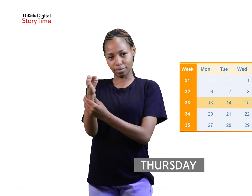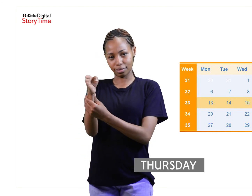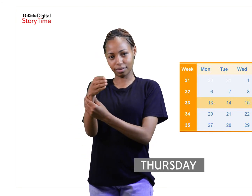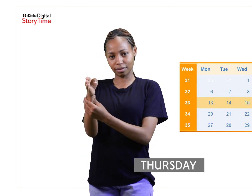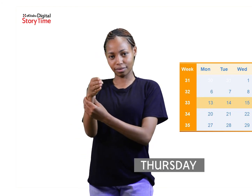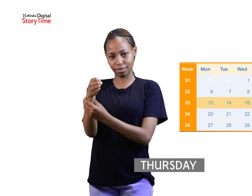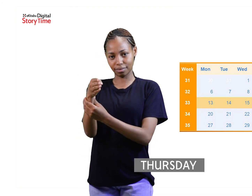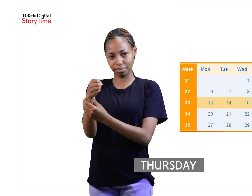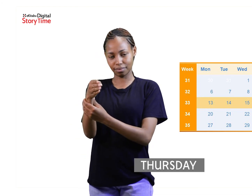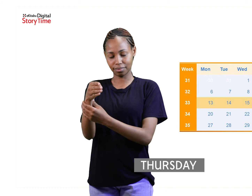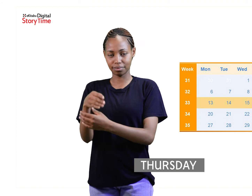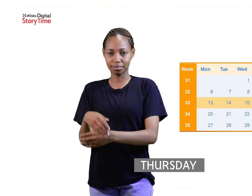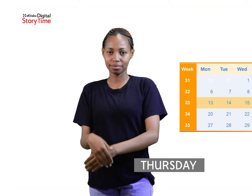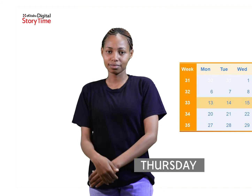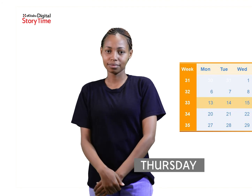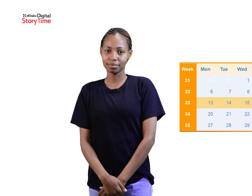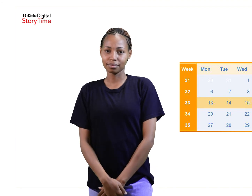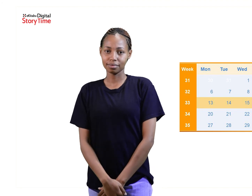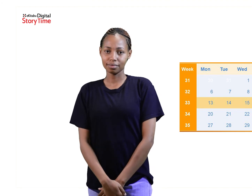tuesday